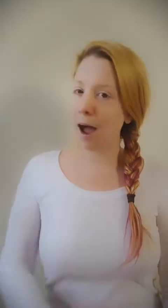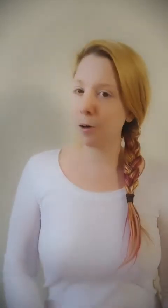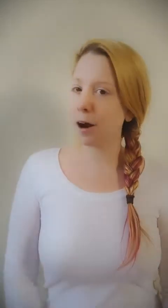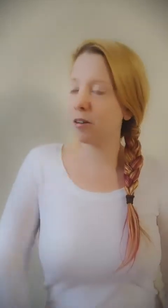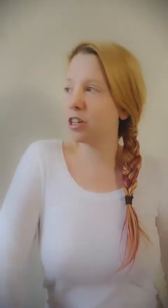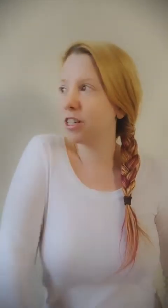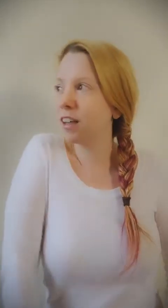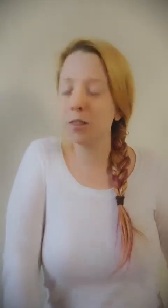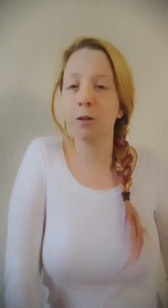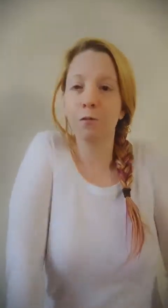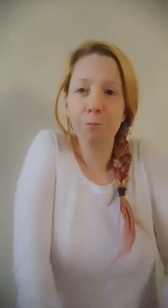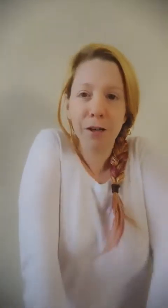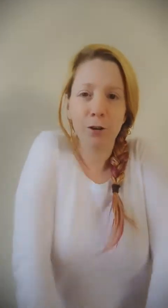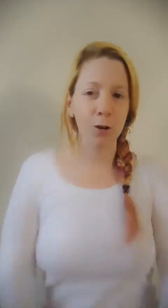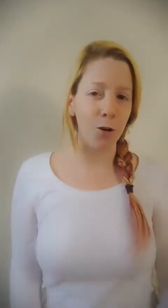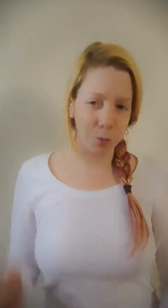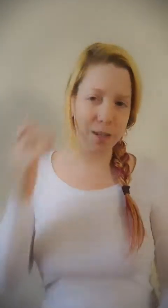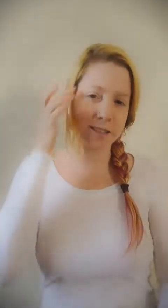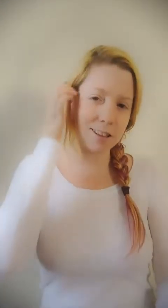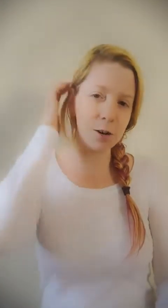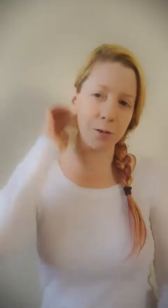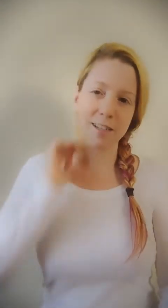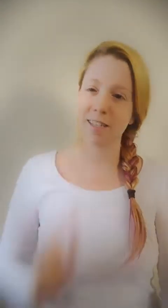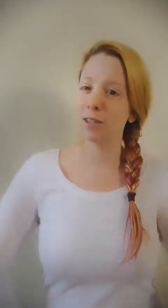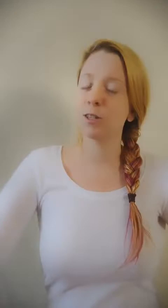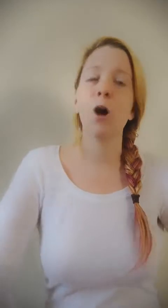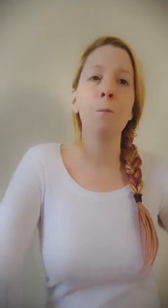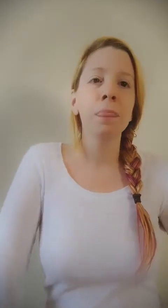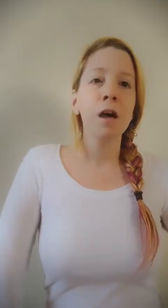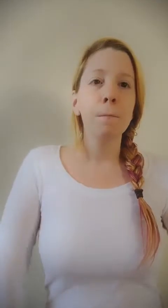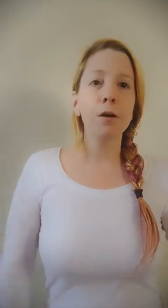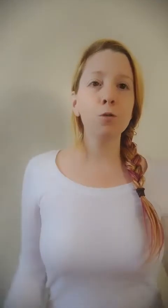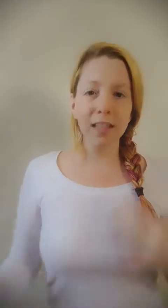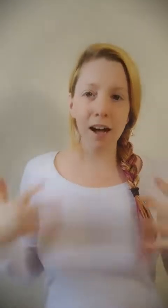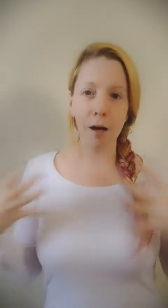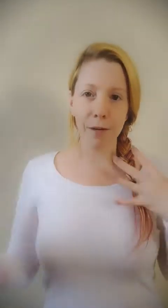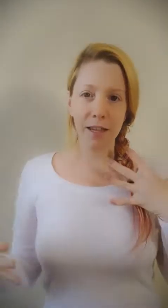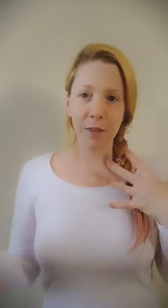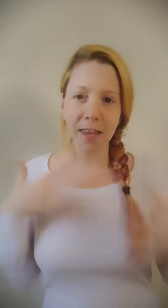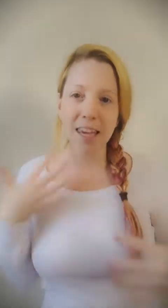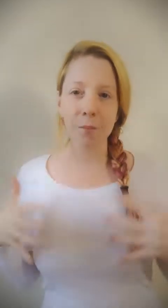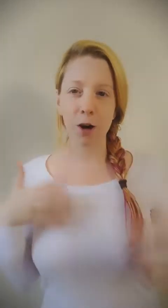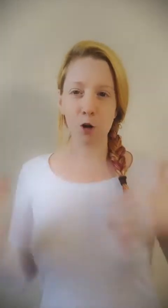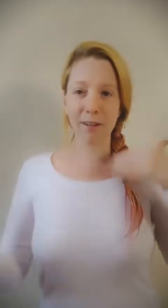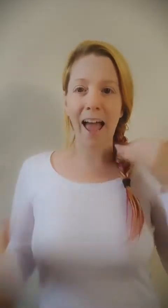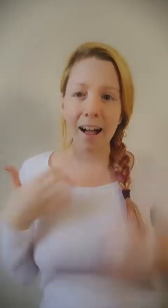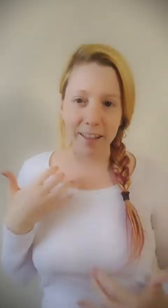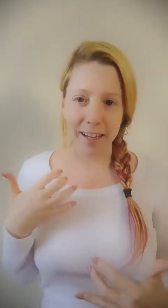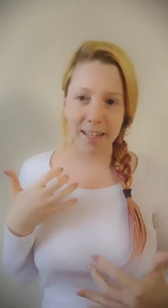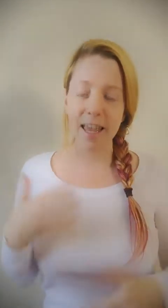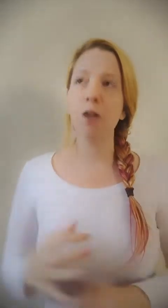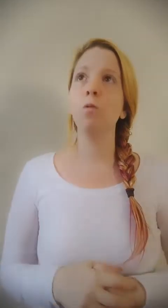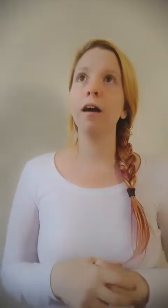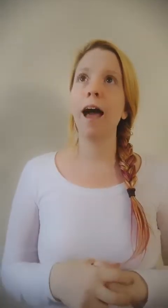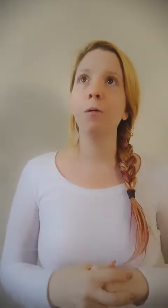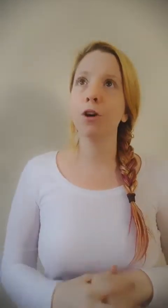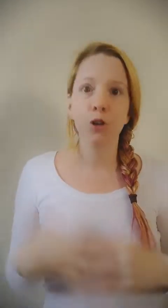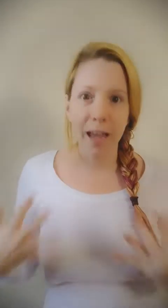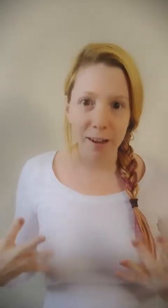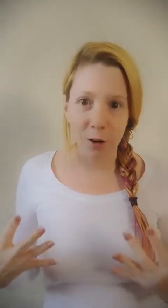power outages, not the bitter cold, but it's a little fun to see the snow. But it really got me thinking about our realities and how we create our